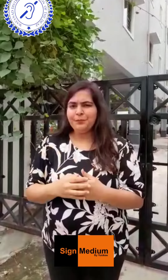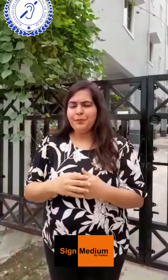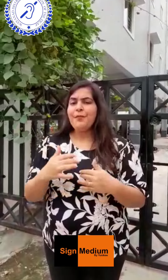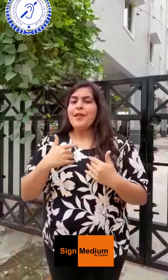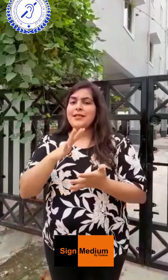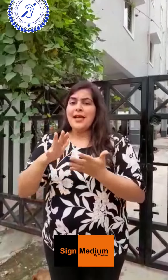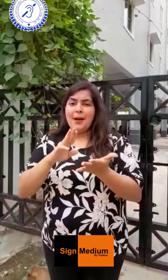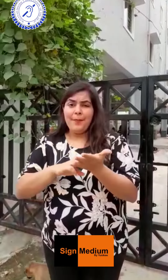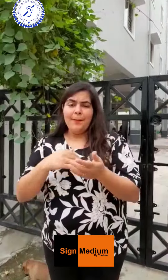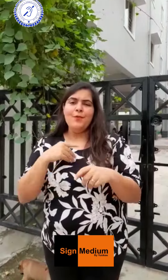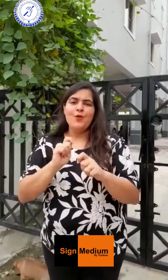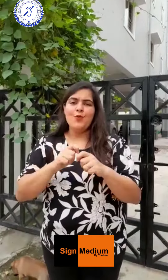This is